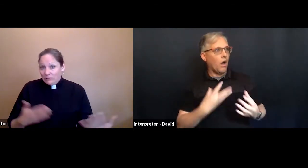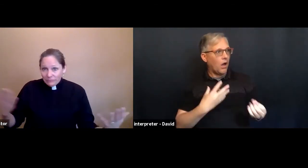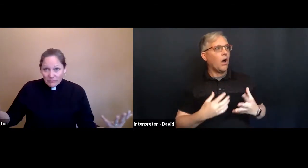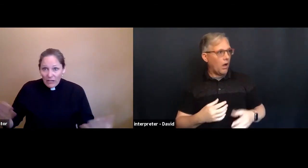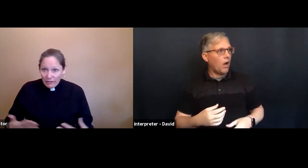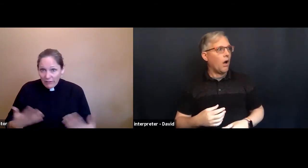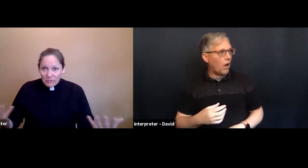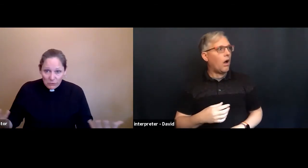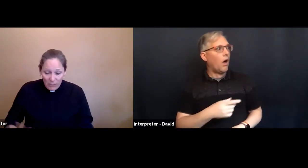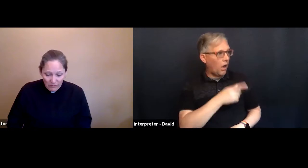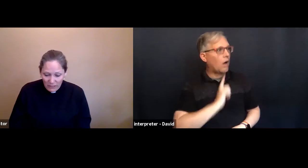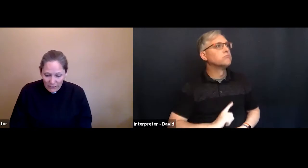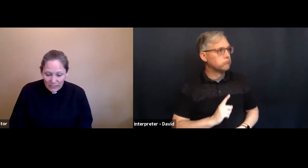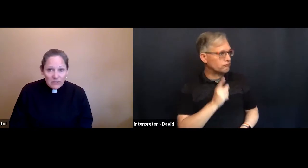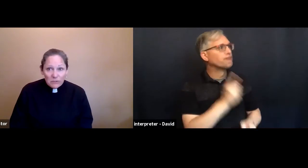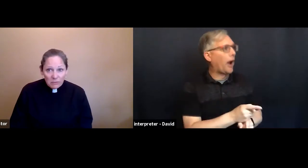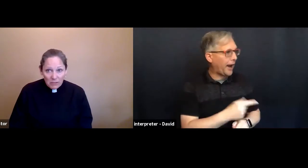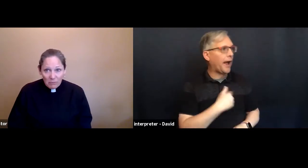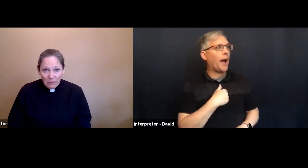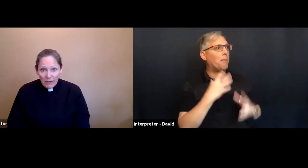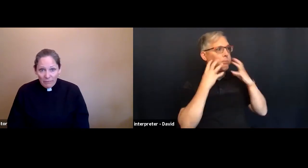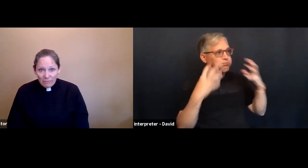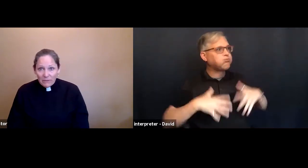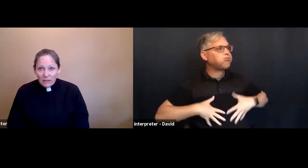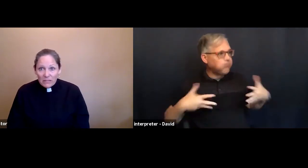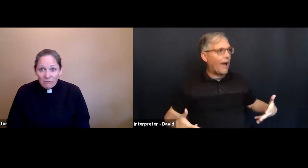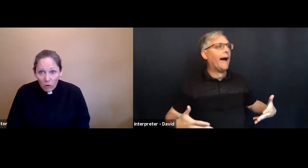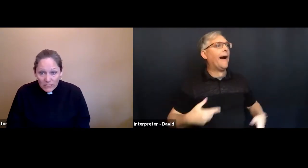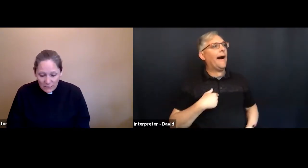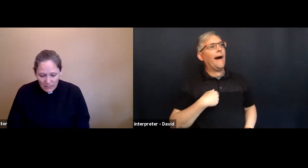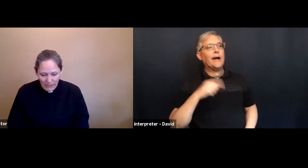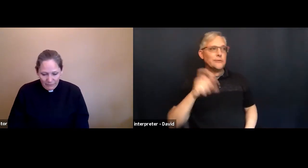I am too heavy I need to do something about that I need to focus on that